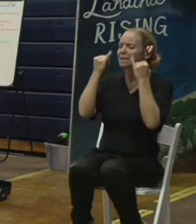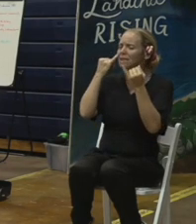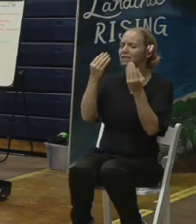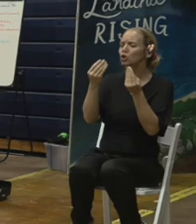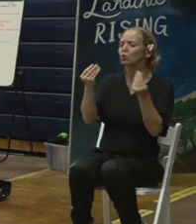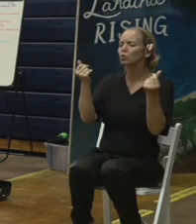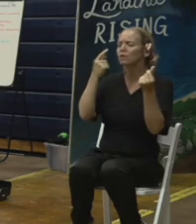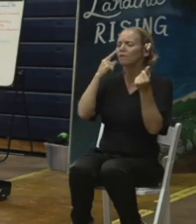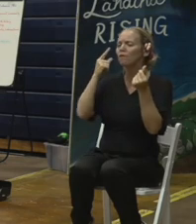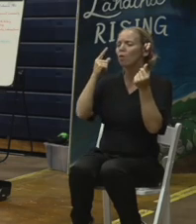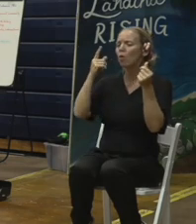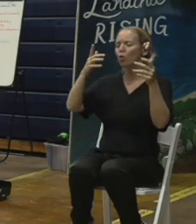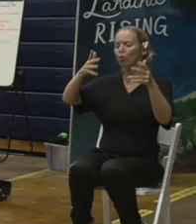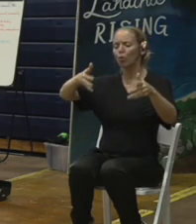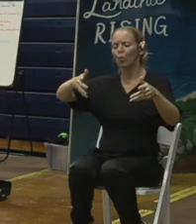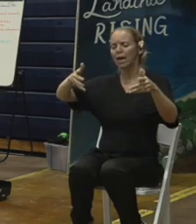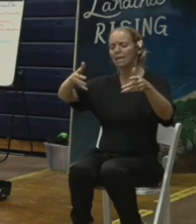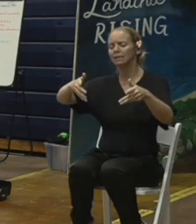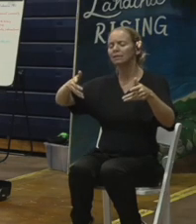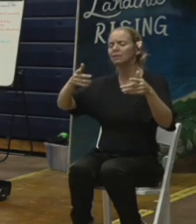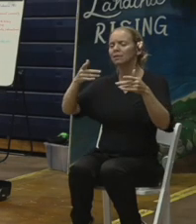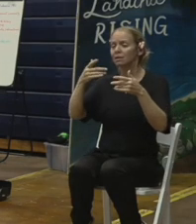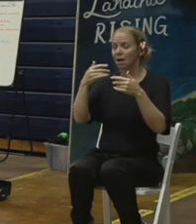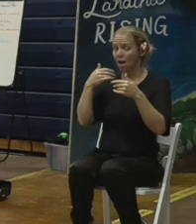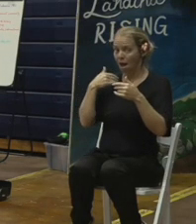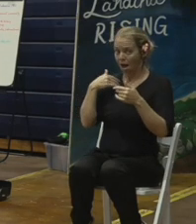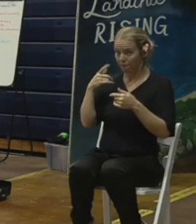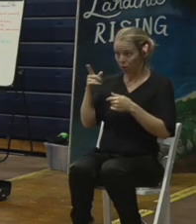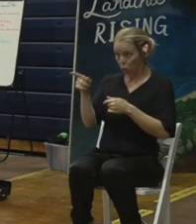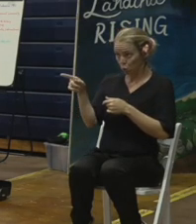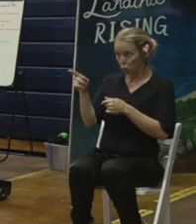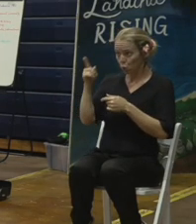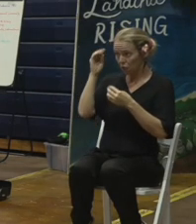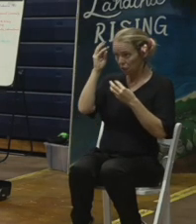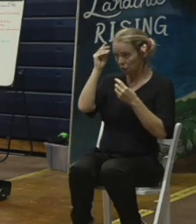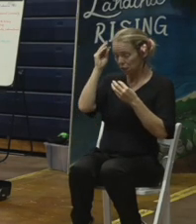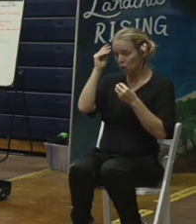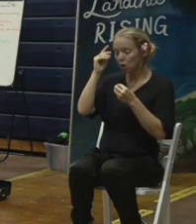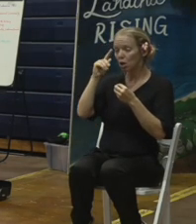Have we considered any of those type of alternatives? areas?